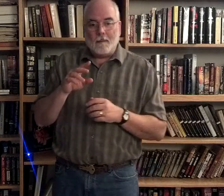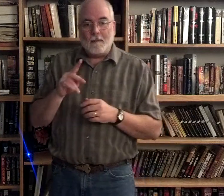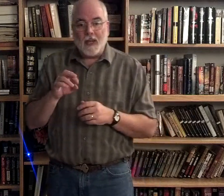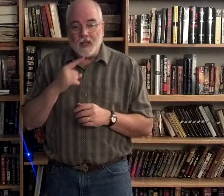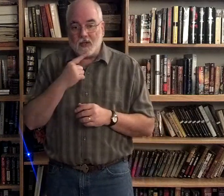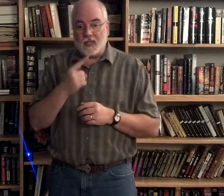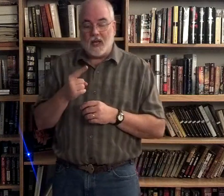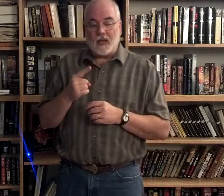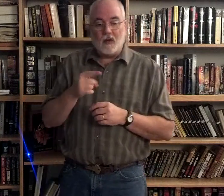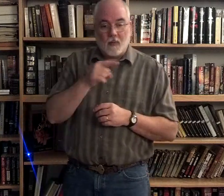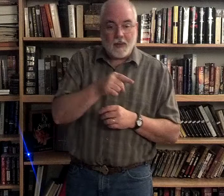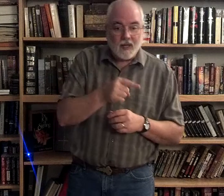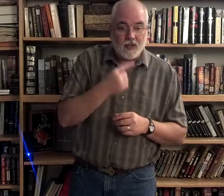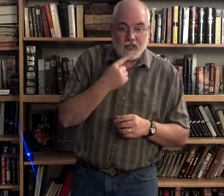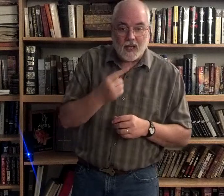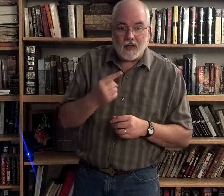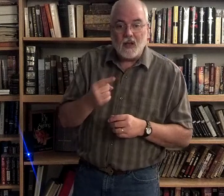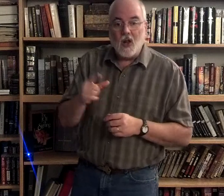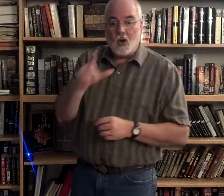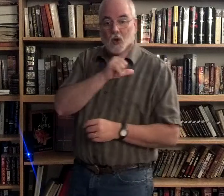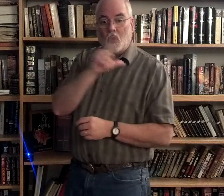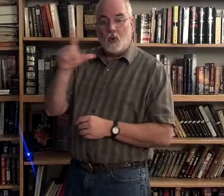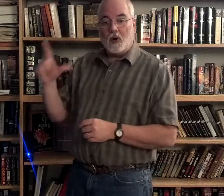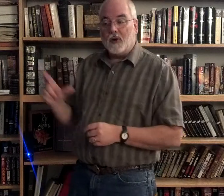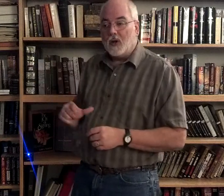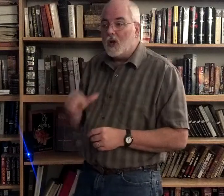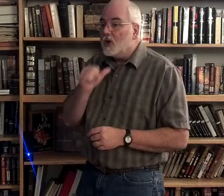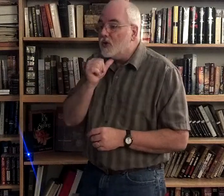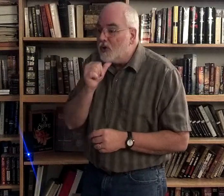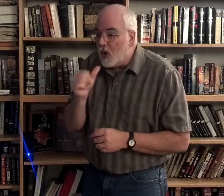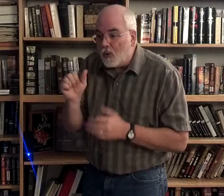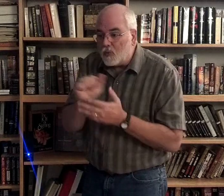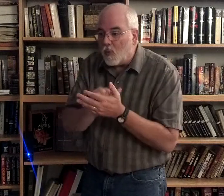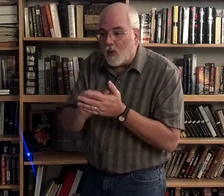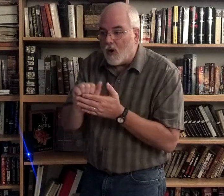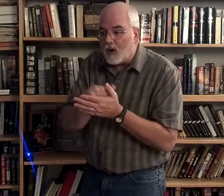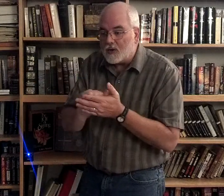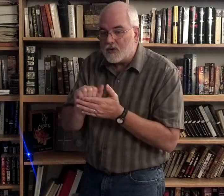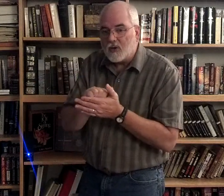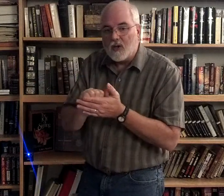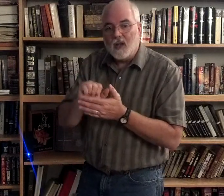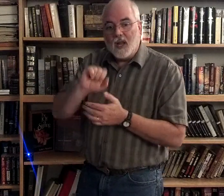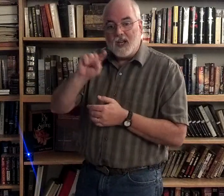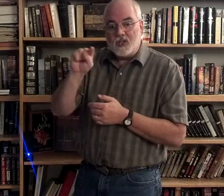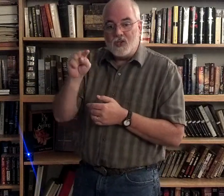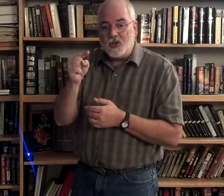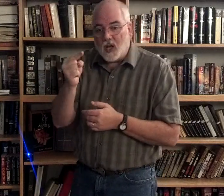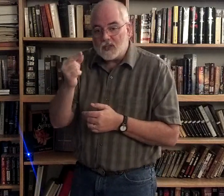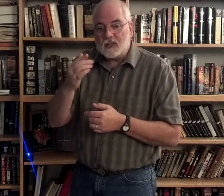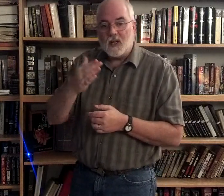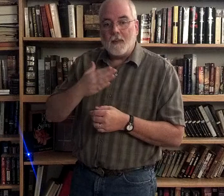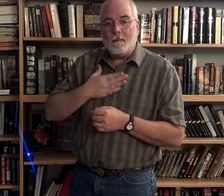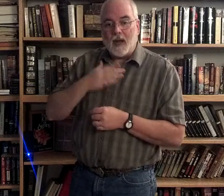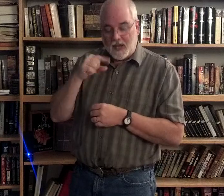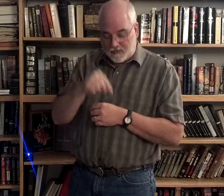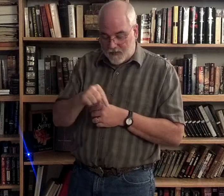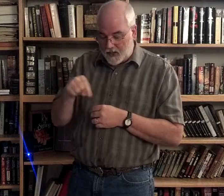Peter said, or Peter said, Lord, don't wash just my feet,